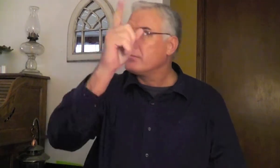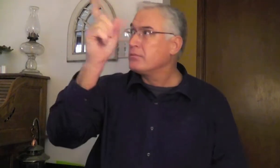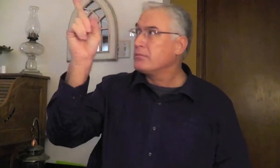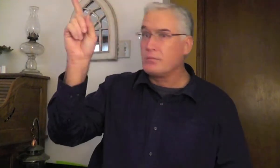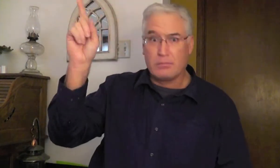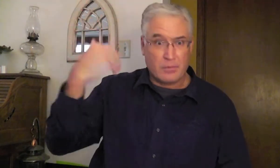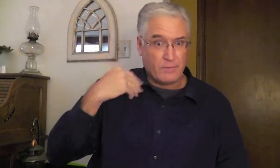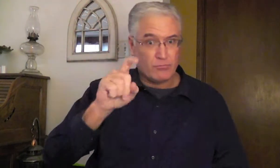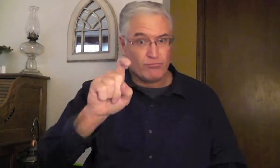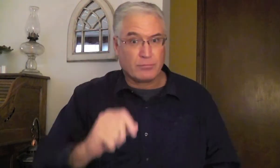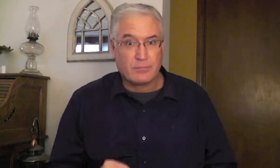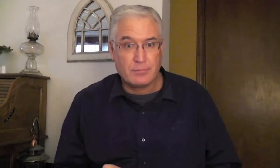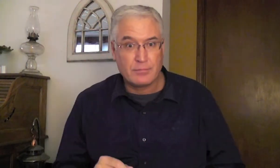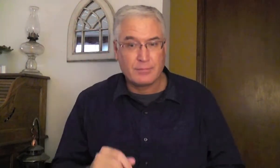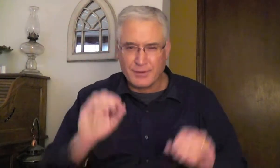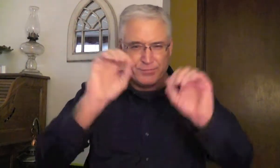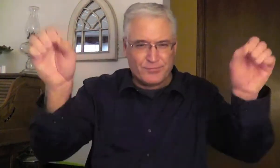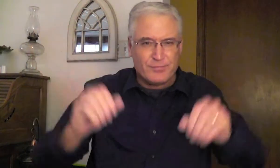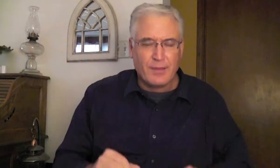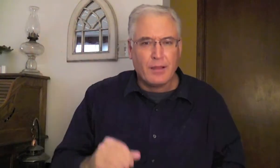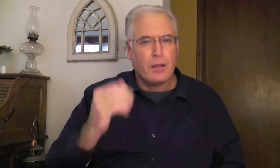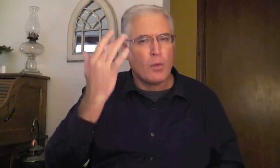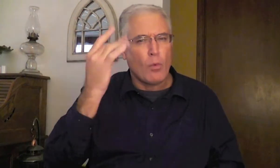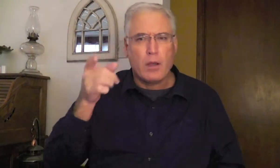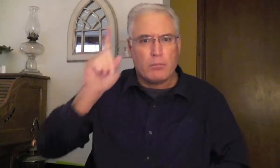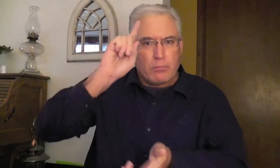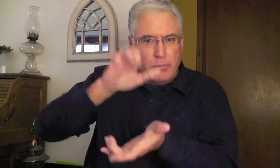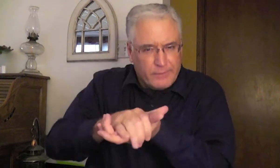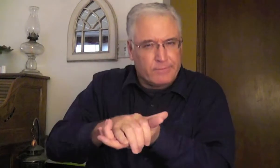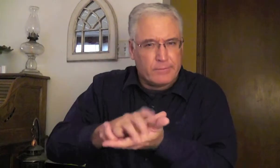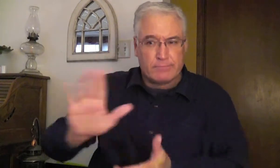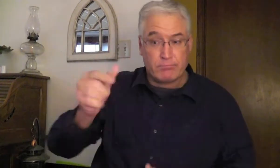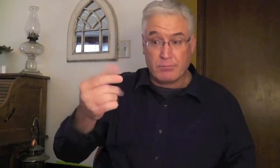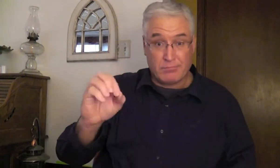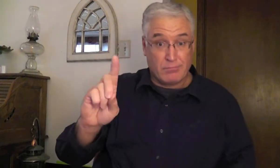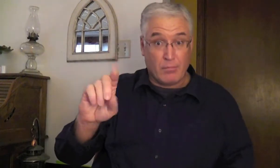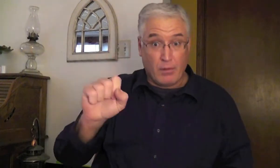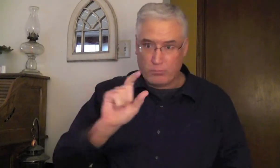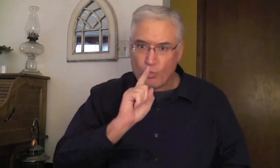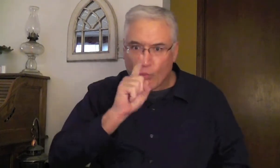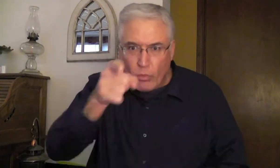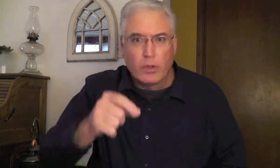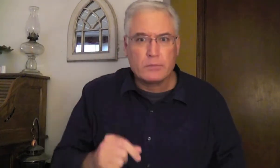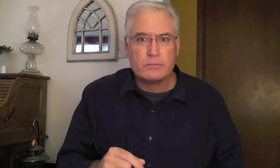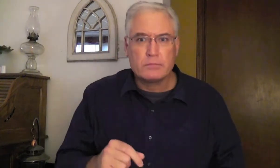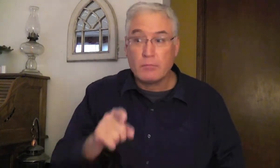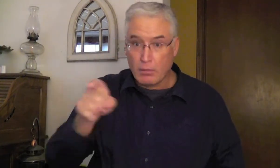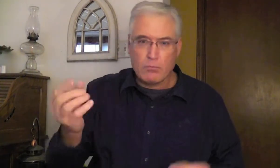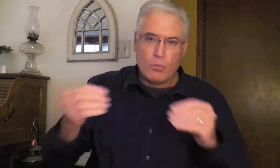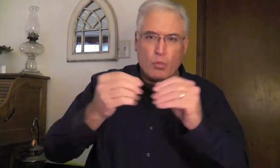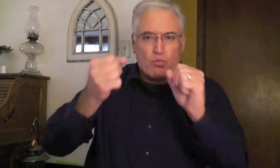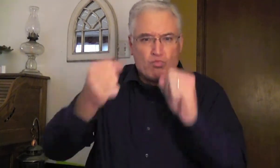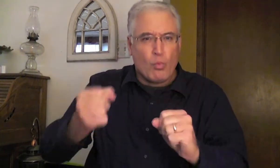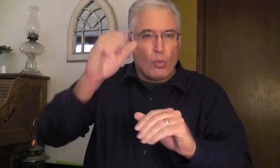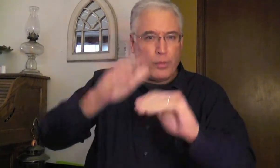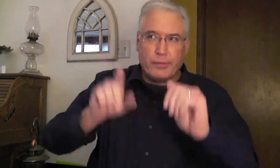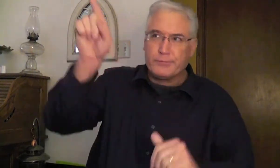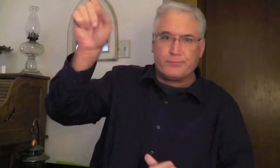Are there other gods than one god of heaven? No, there are none. But why did King Nebuchadnezzar believe this was true, that